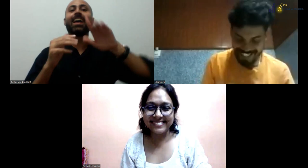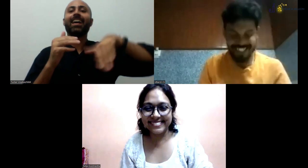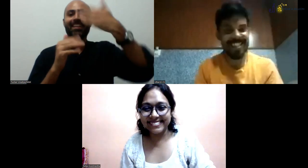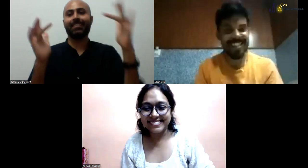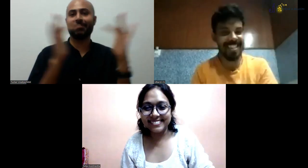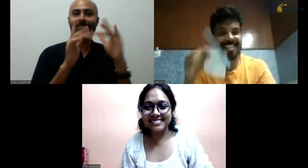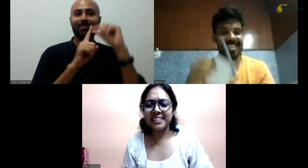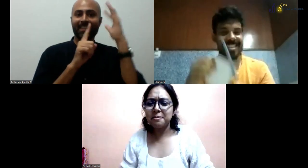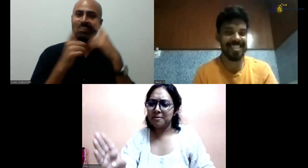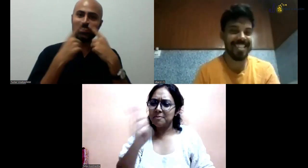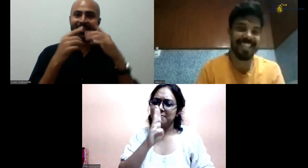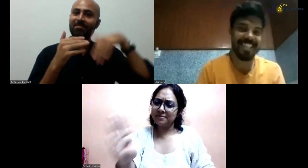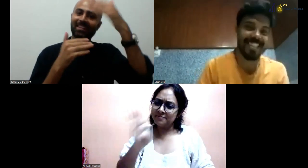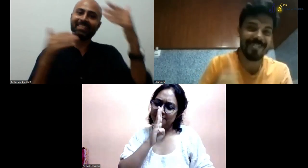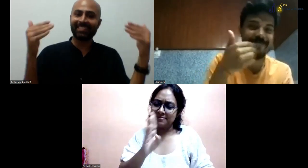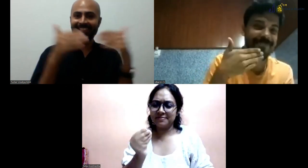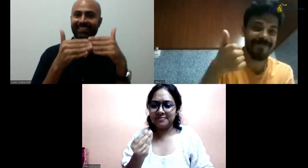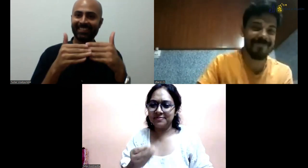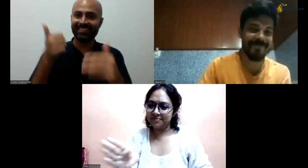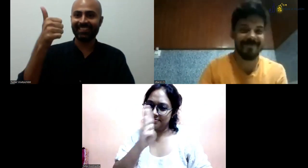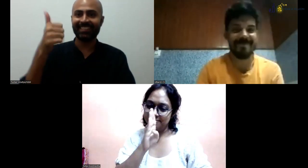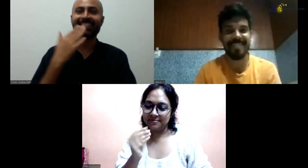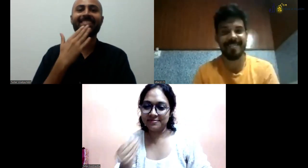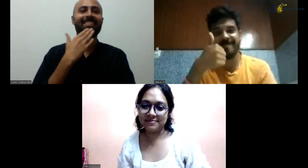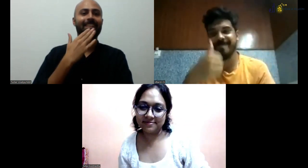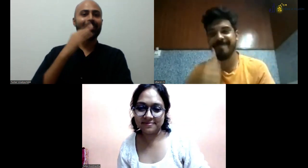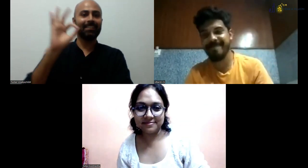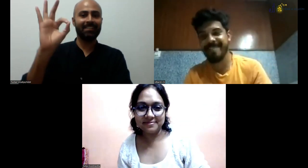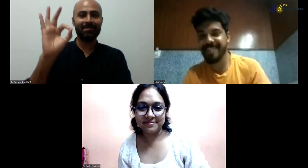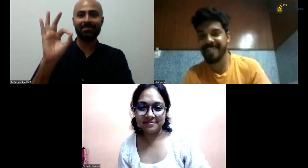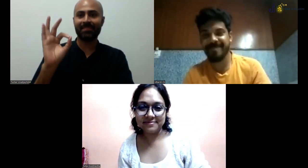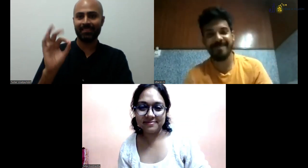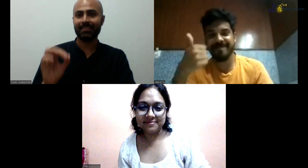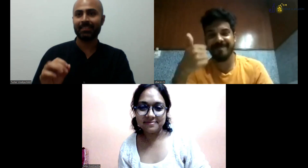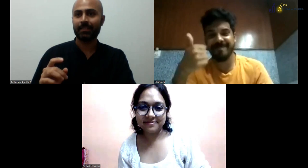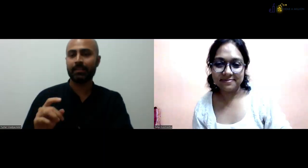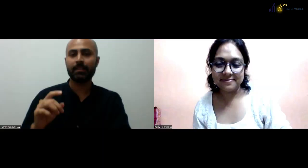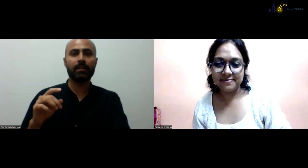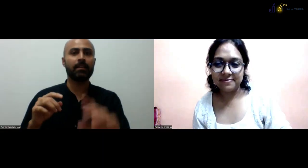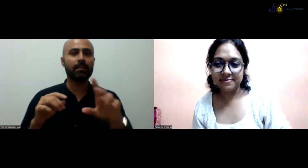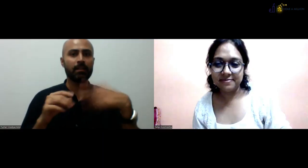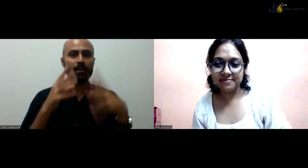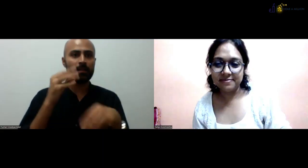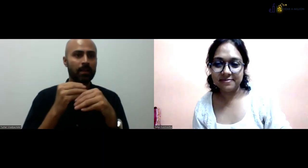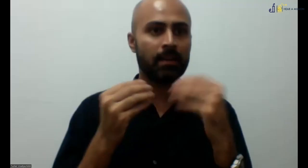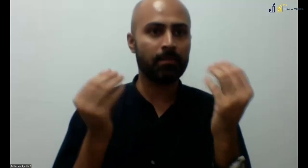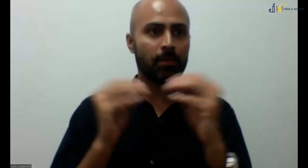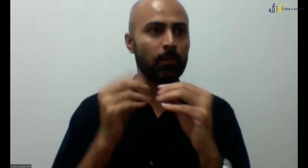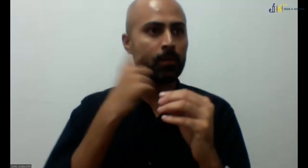with questions. Hopefully, you can talk to Pallavi and ask her the question directly.